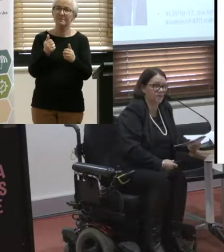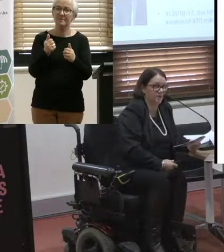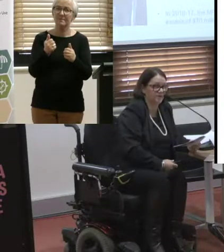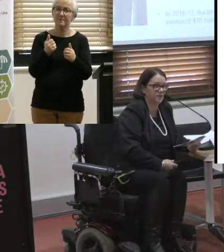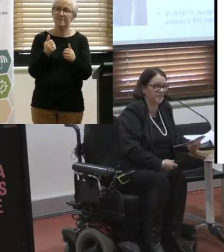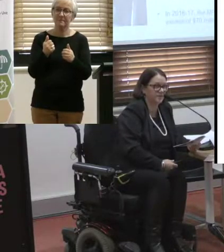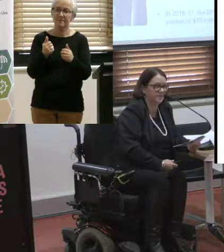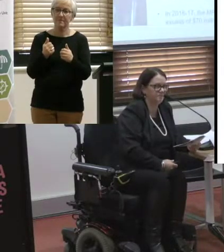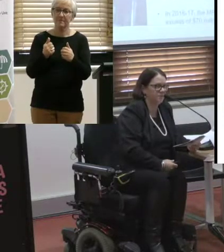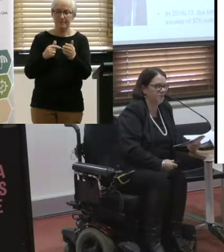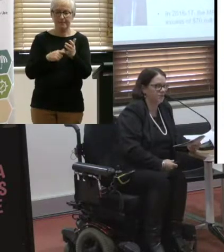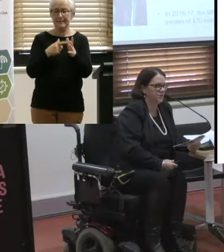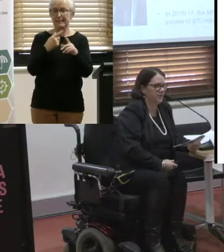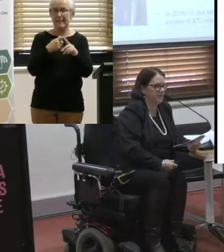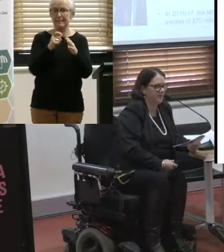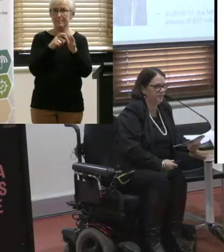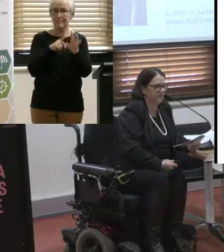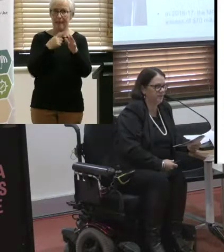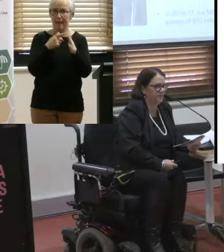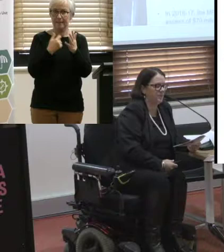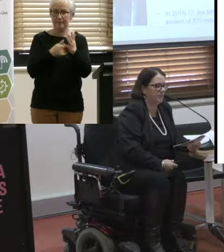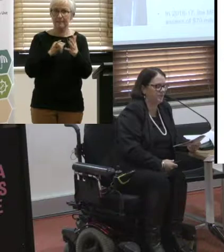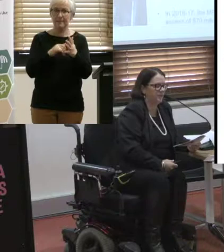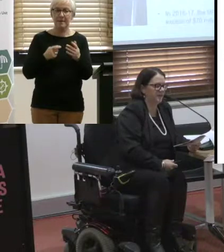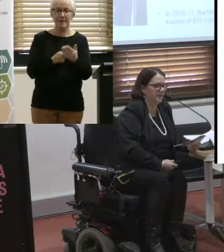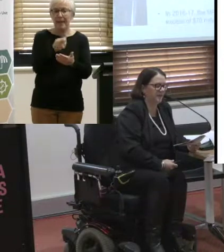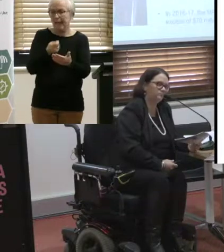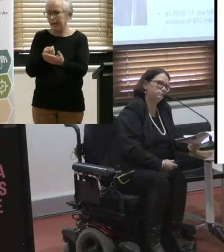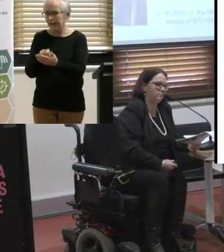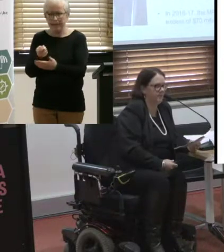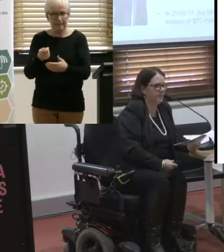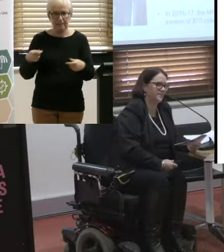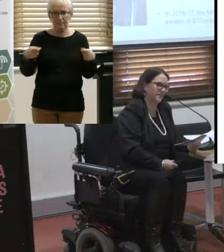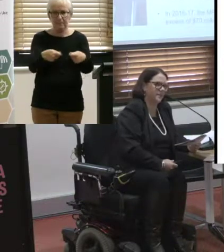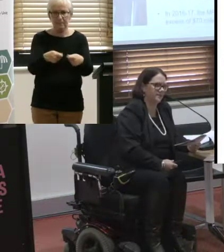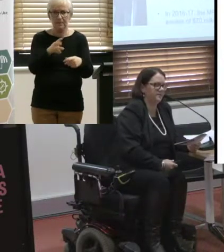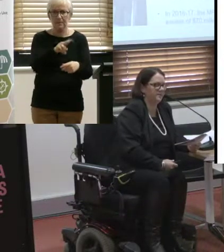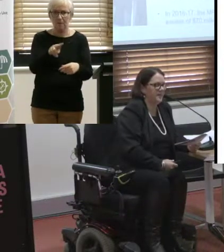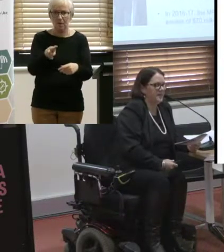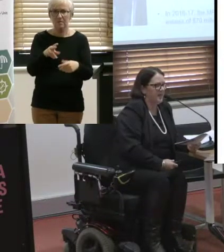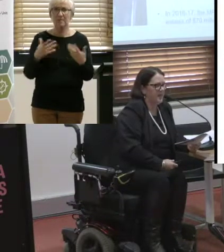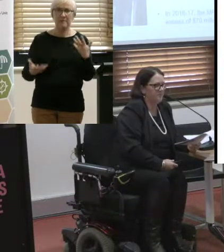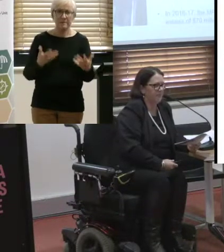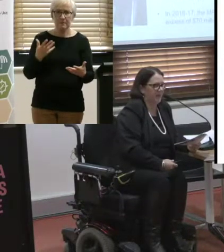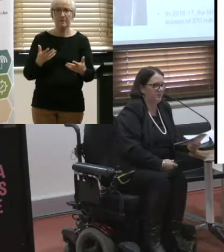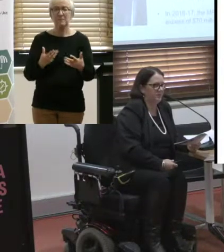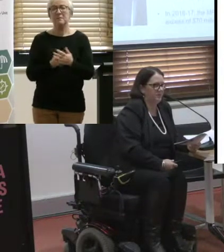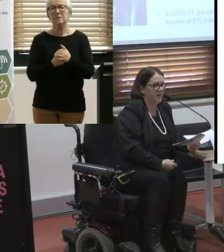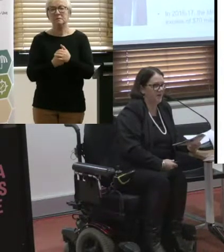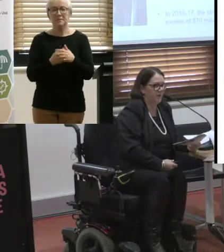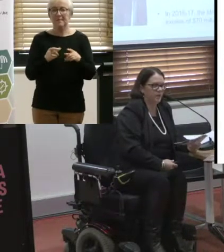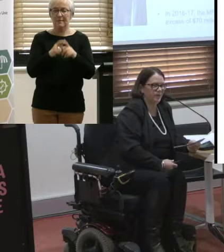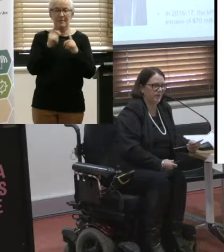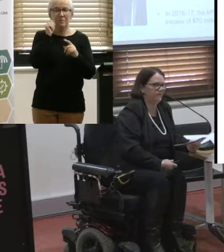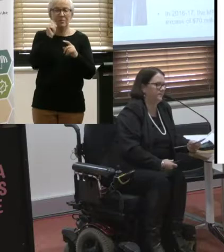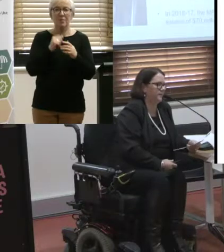twice for one service. So we need to be very mindful that that's a legislative and a bit of a